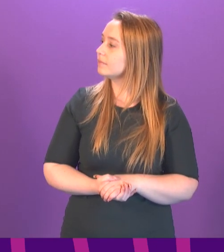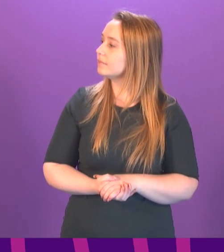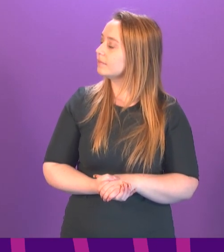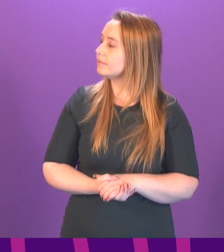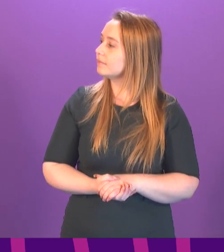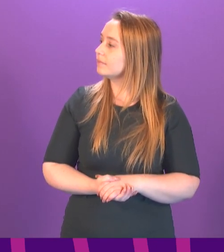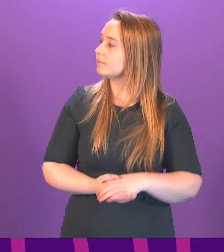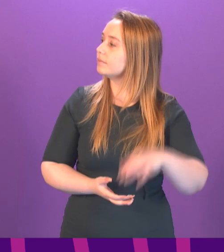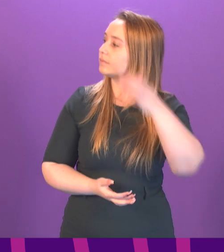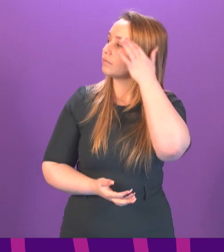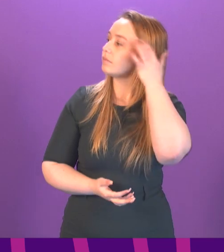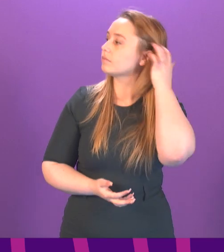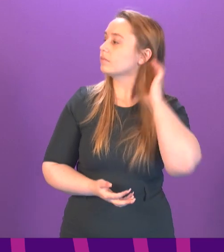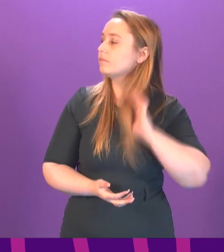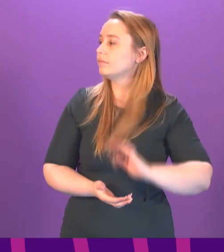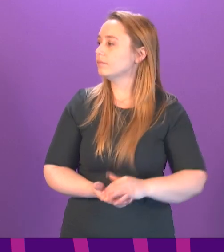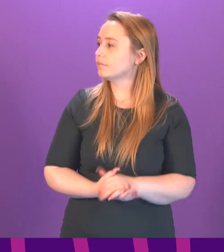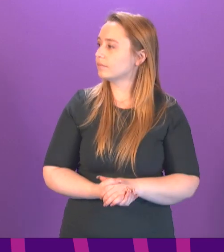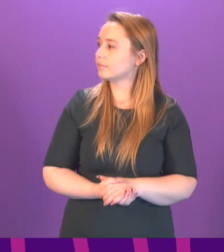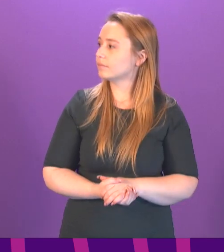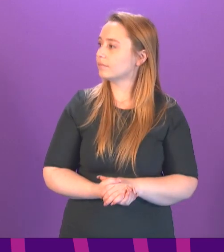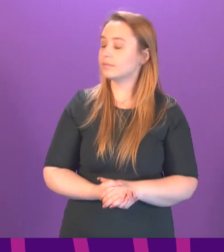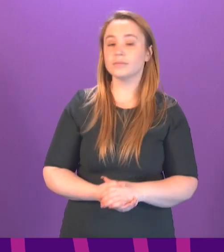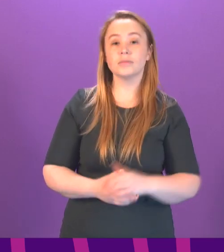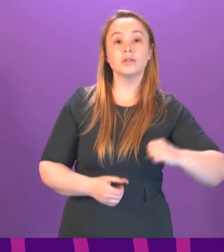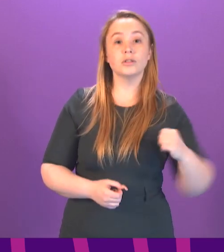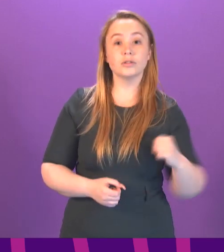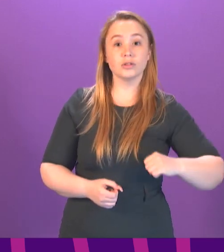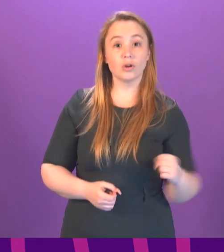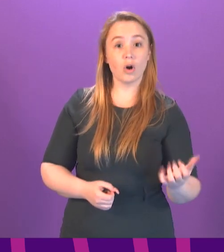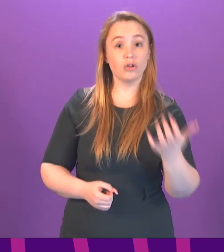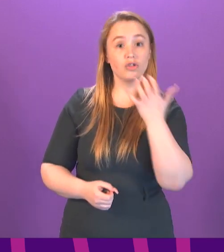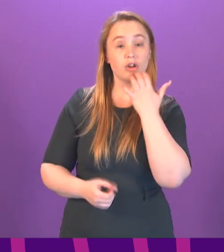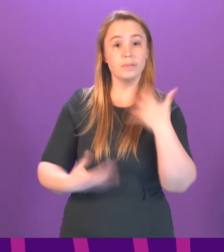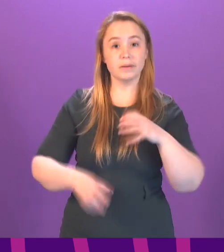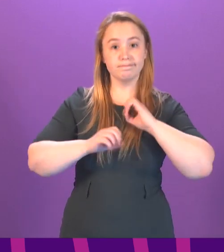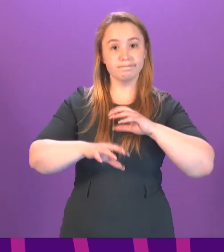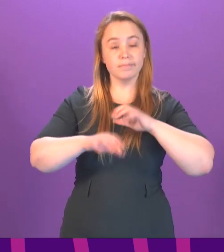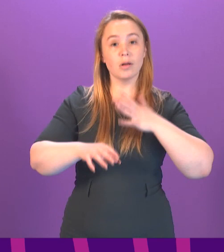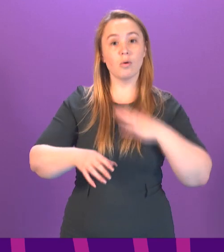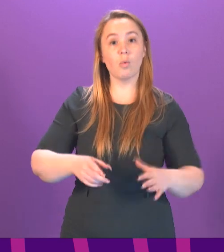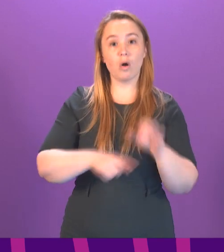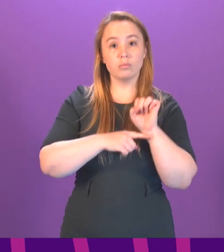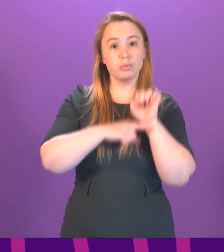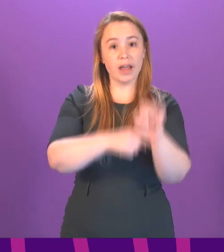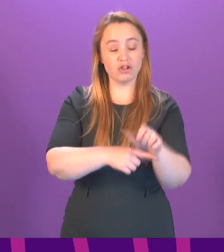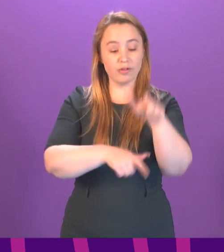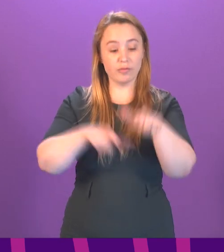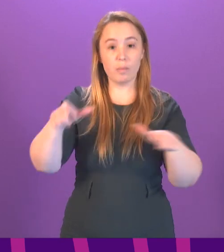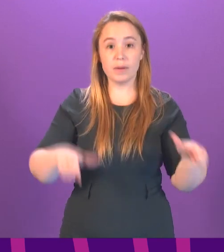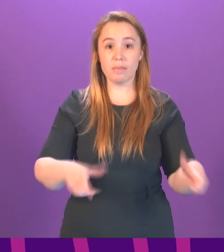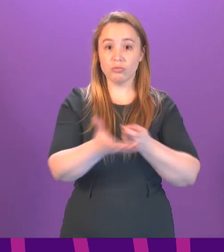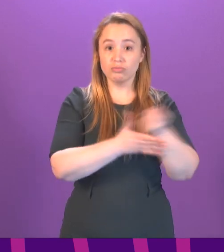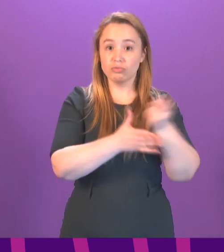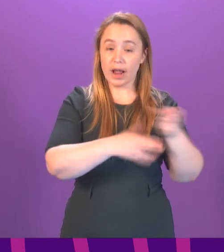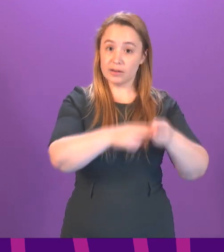Thank you, presiding officer. As the first minister knows, the Scottish Greens have made the case for greater protection for people renting their home through the